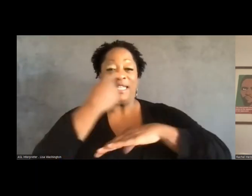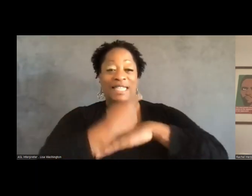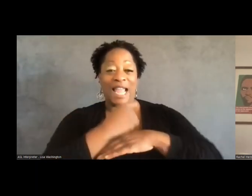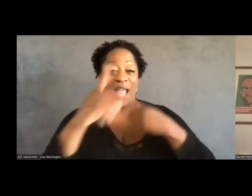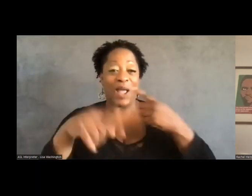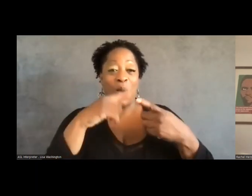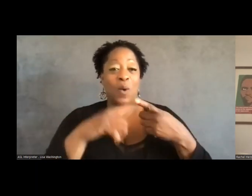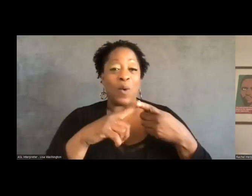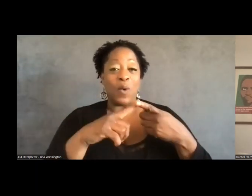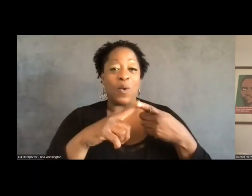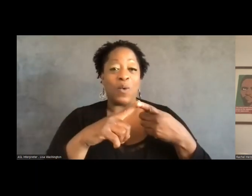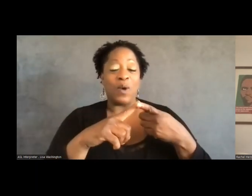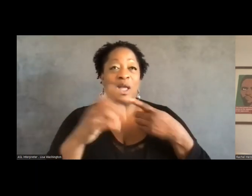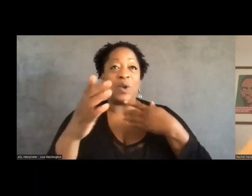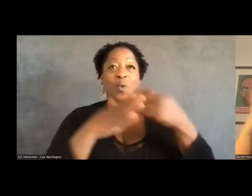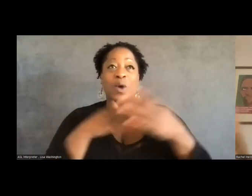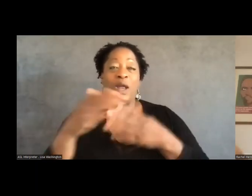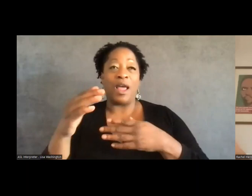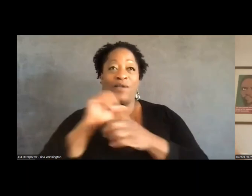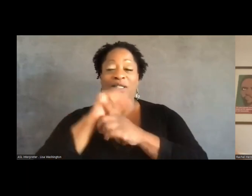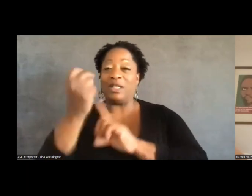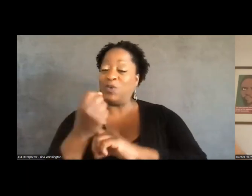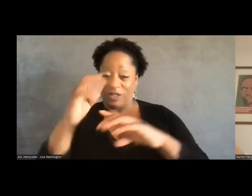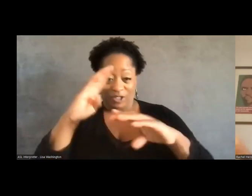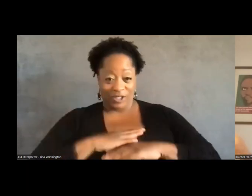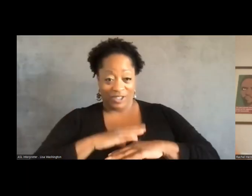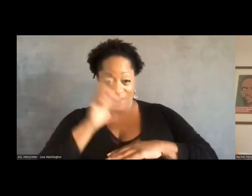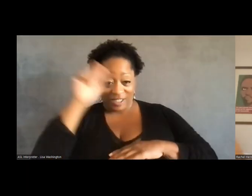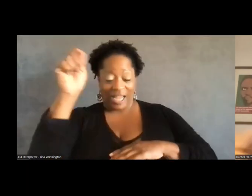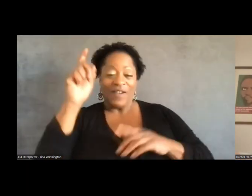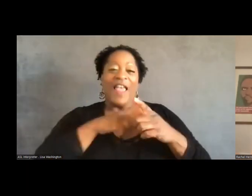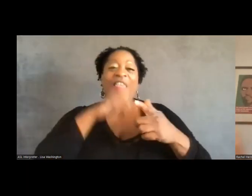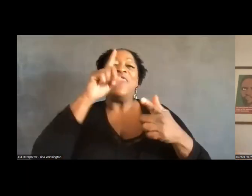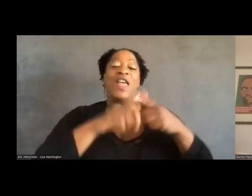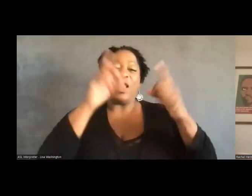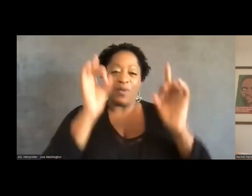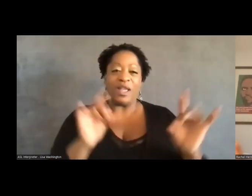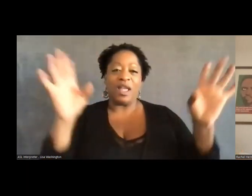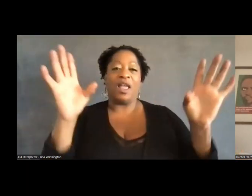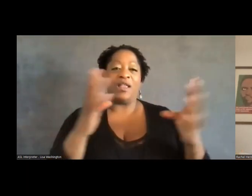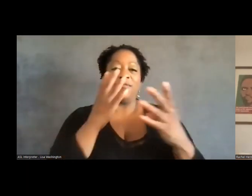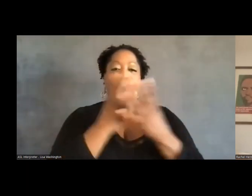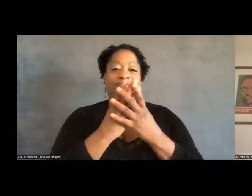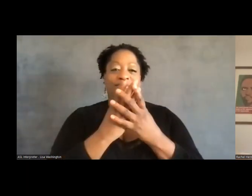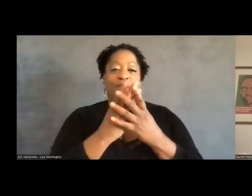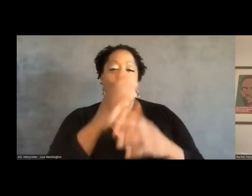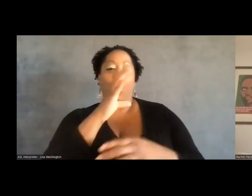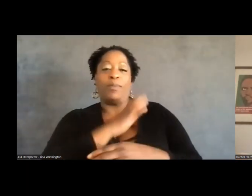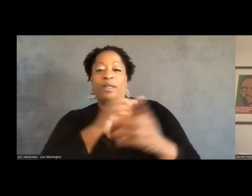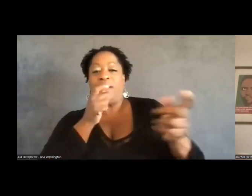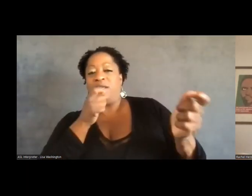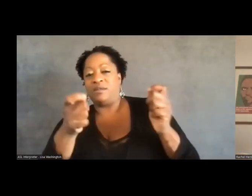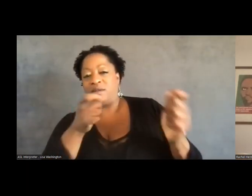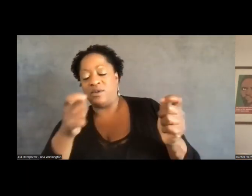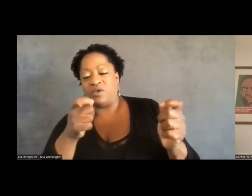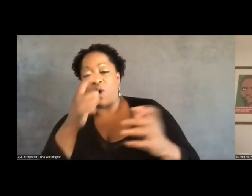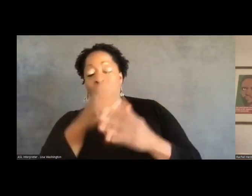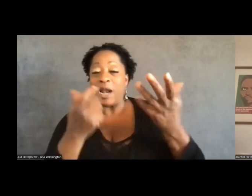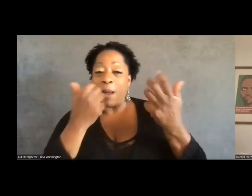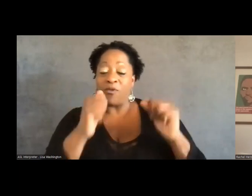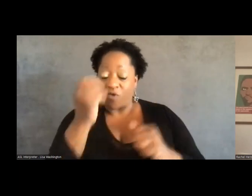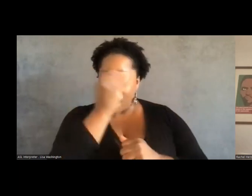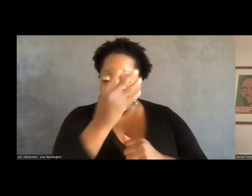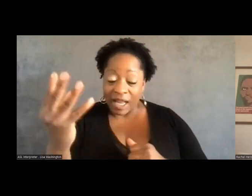when X conditions are met, then we can eliminate imprisonment or policing, right? What I'm saying or what I'm trying to say